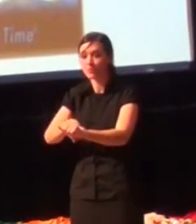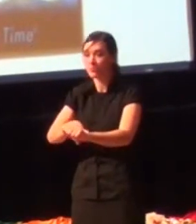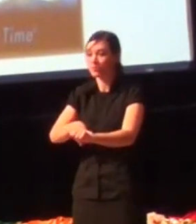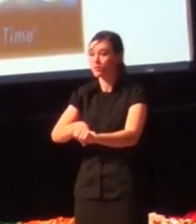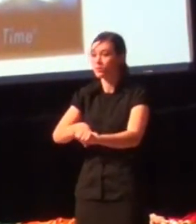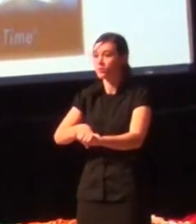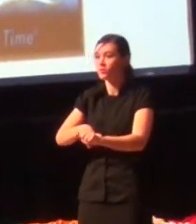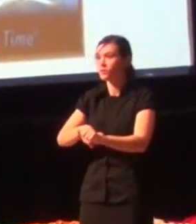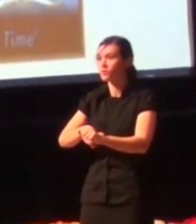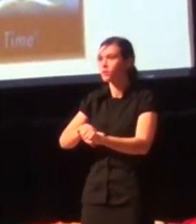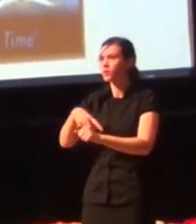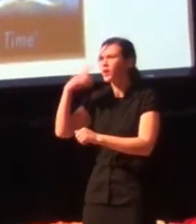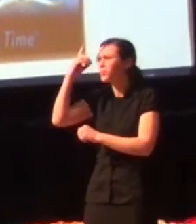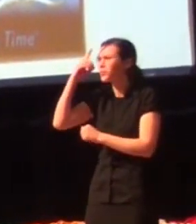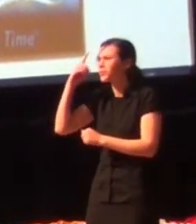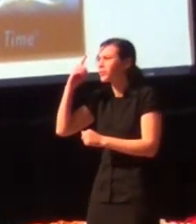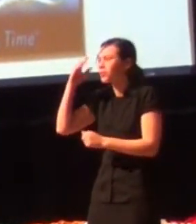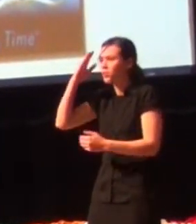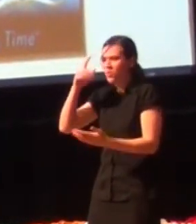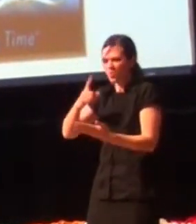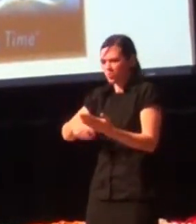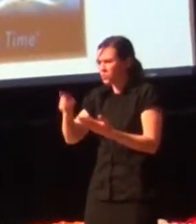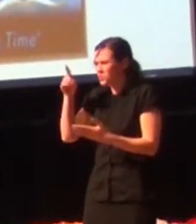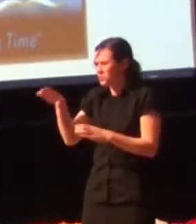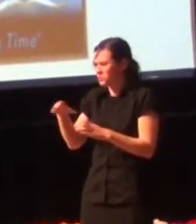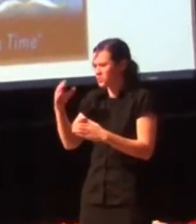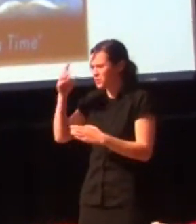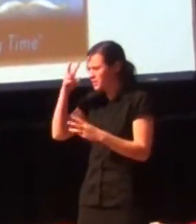I wonder what you see in me when I cross your mind.